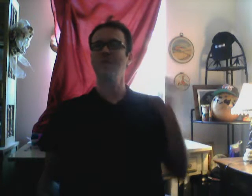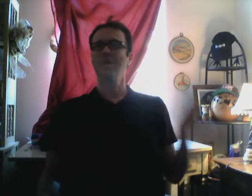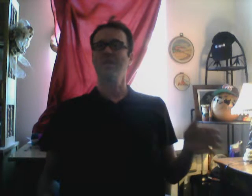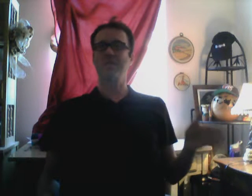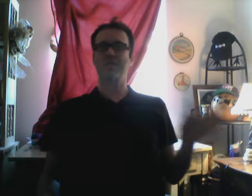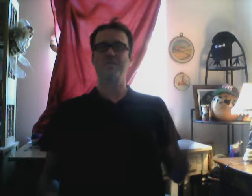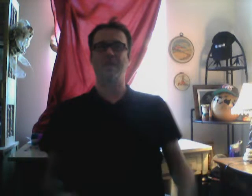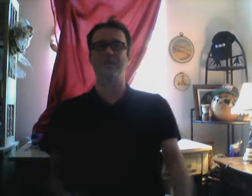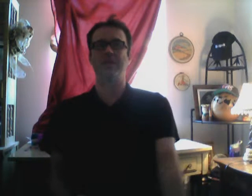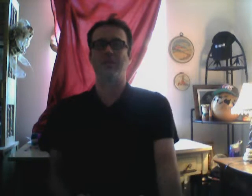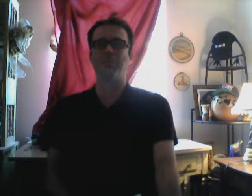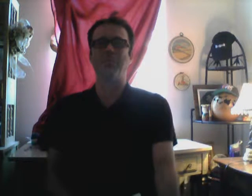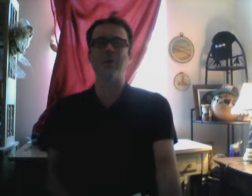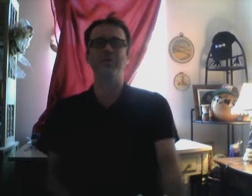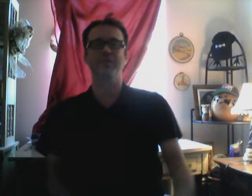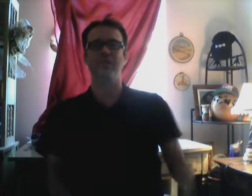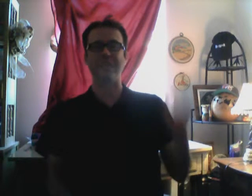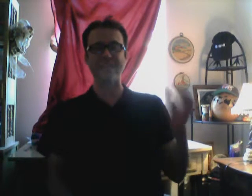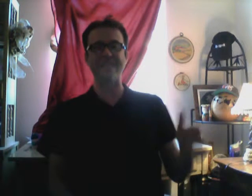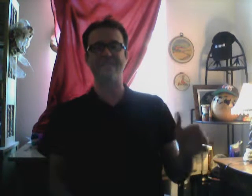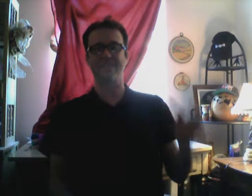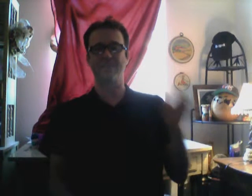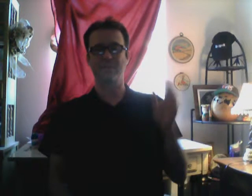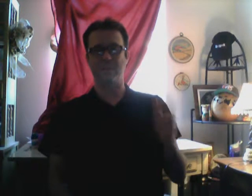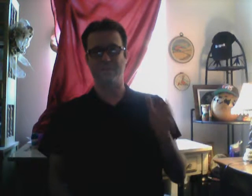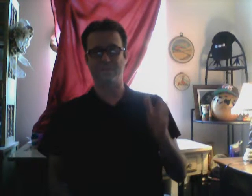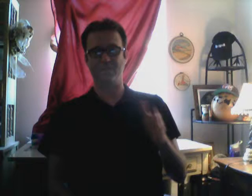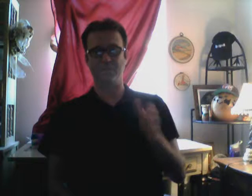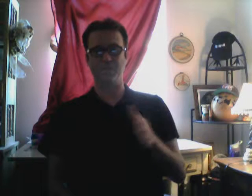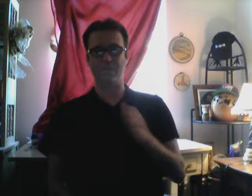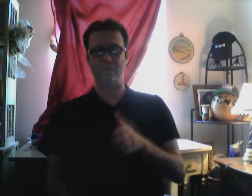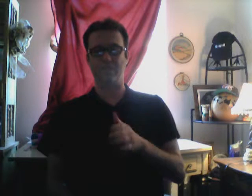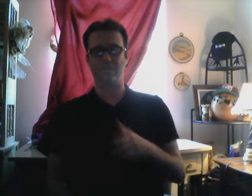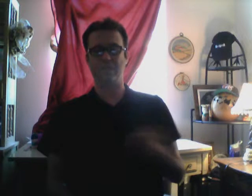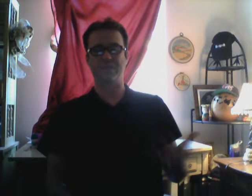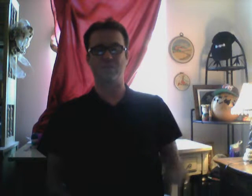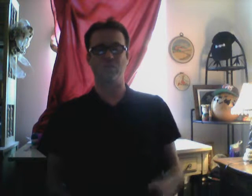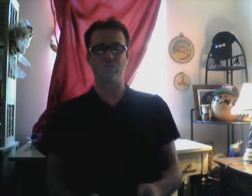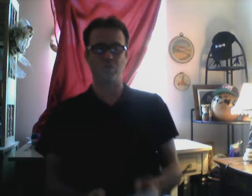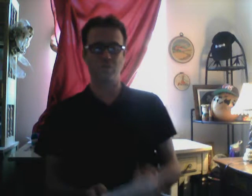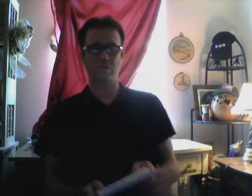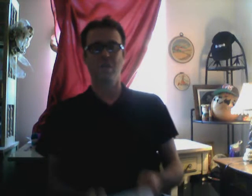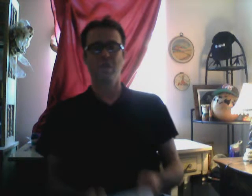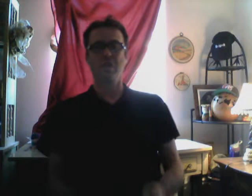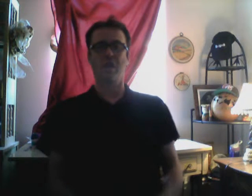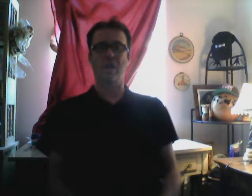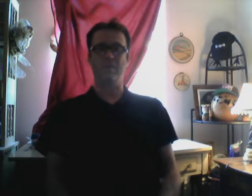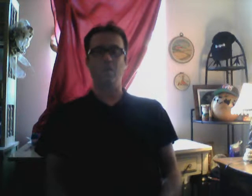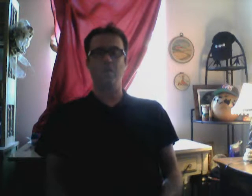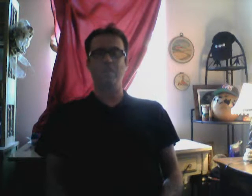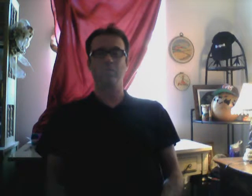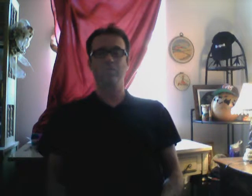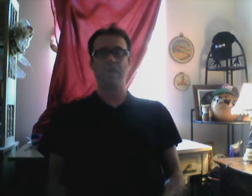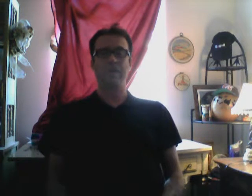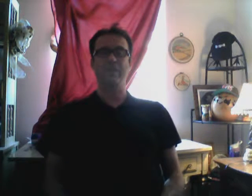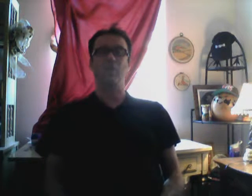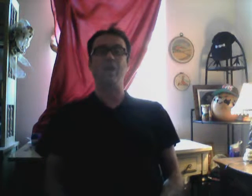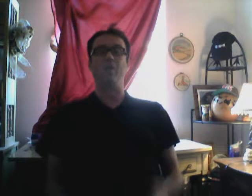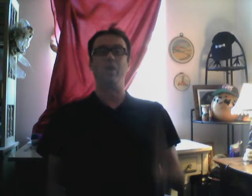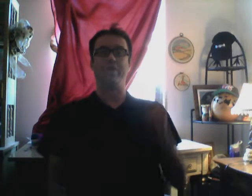They actually make me. The most. The least. Licensed to ill. That's the whole joke. I'm unable. I get away with.